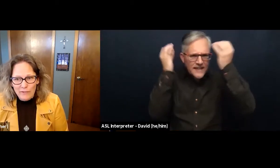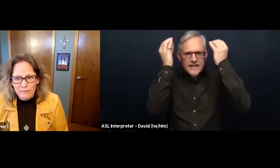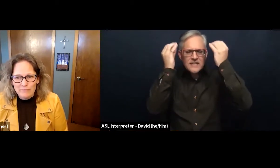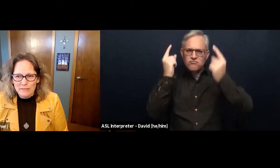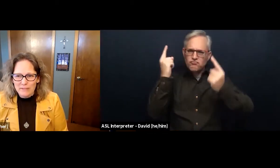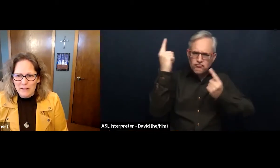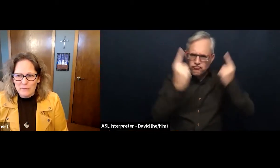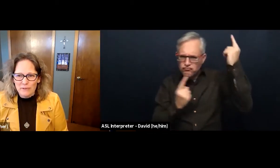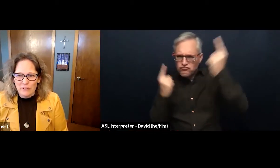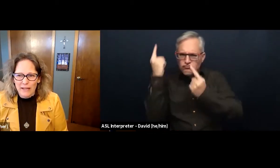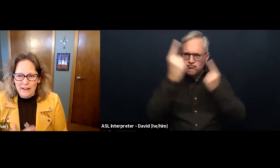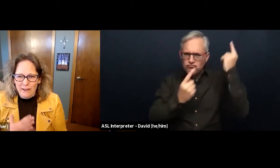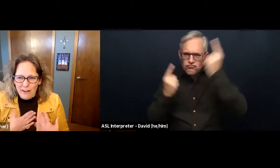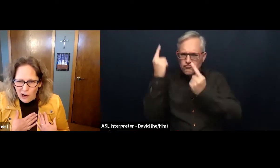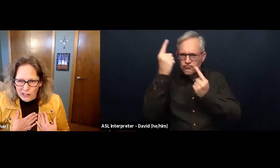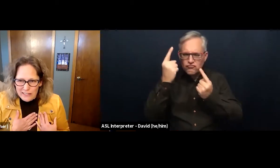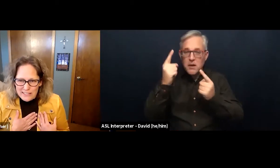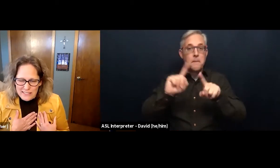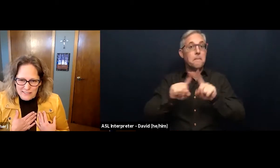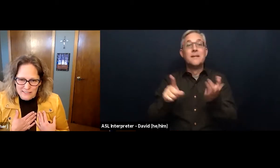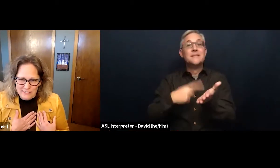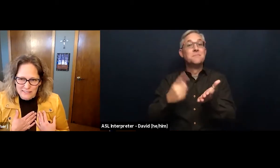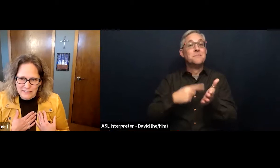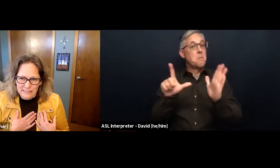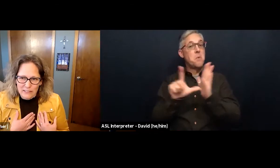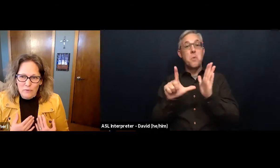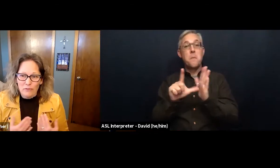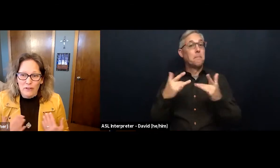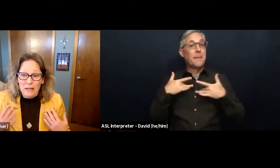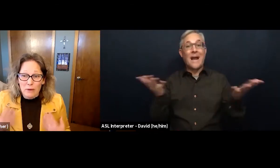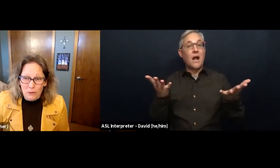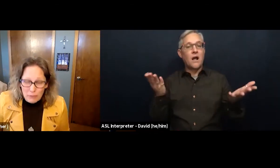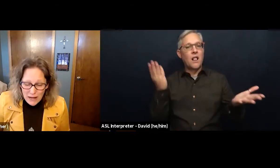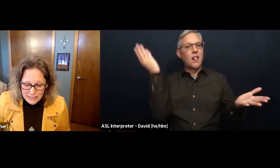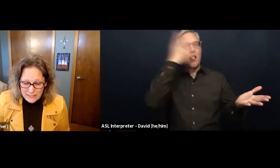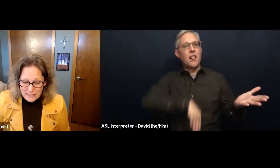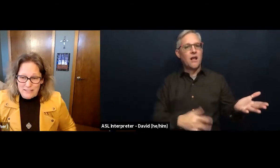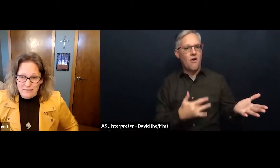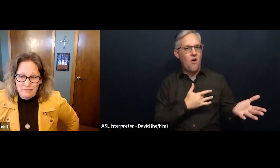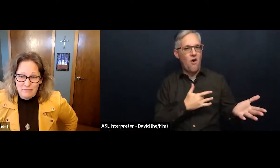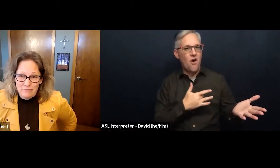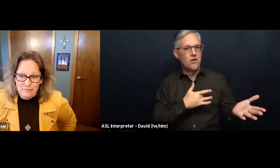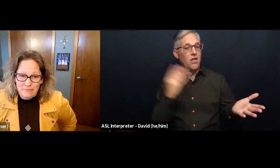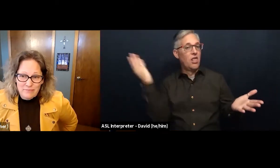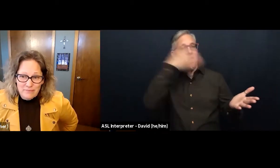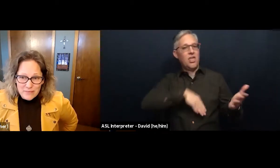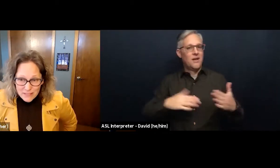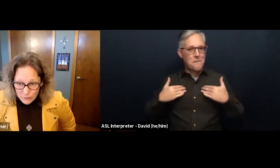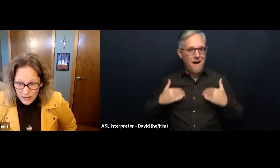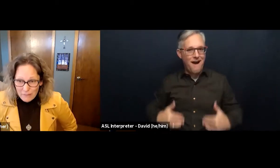Sometimes we forget our hearts. And we forget about our bodies. So, we have